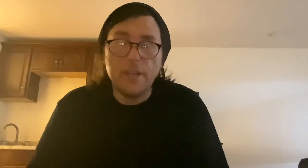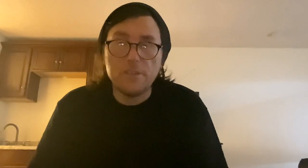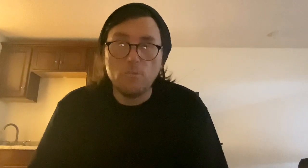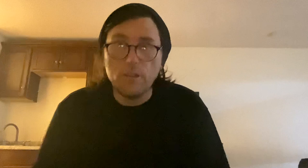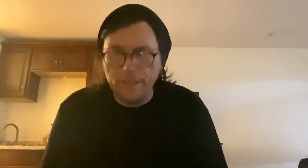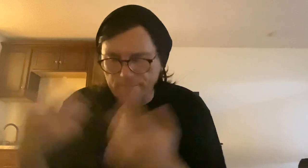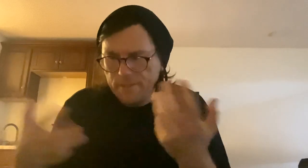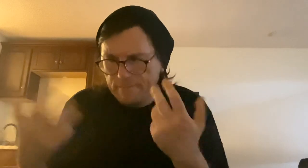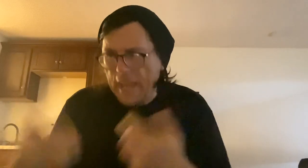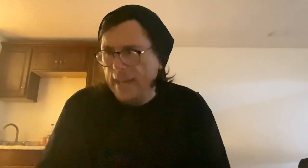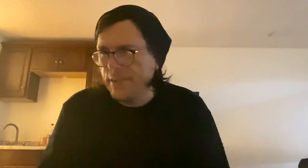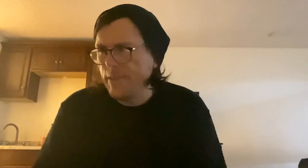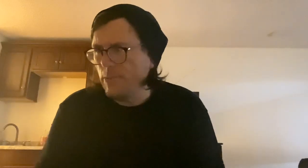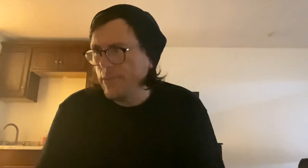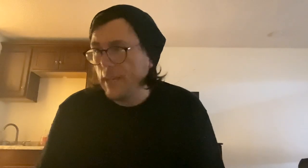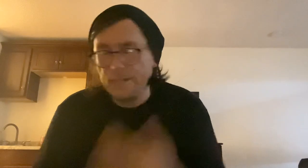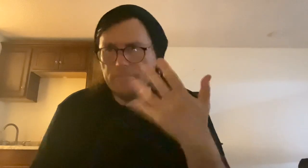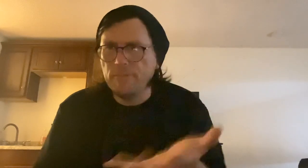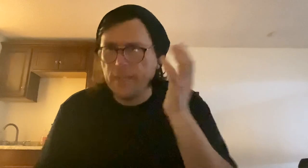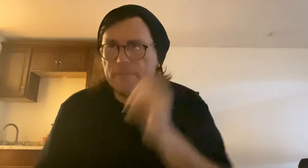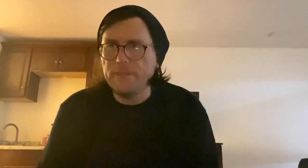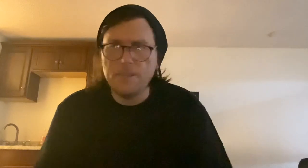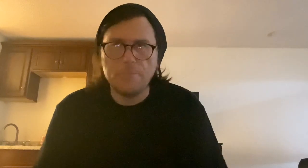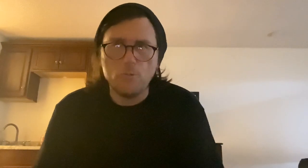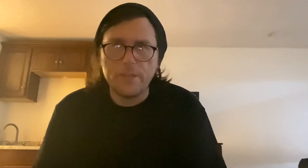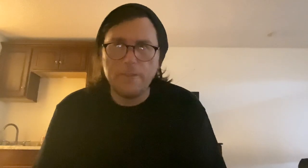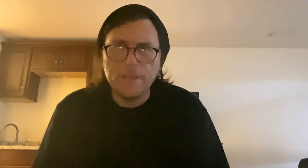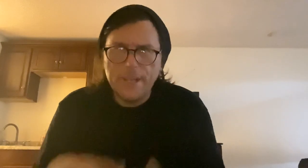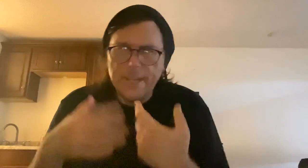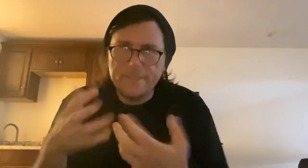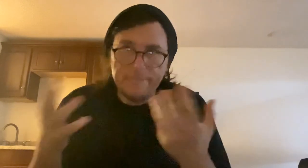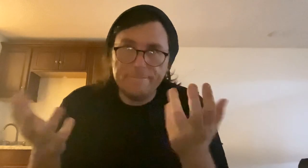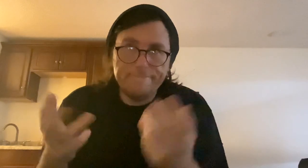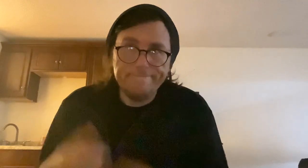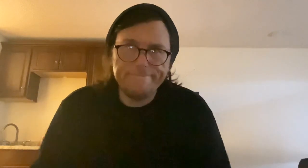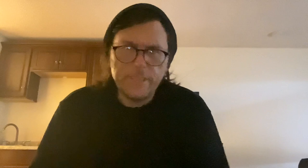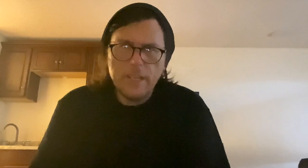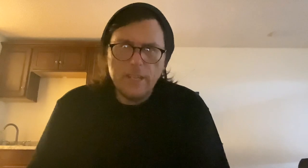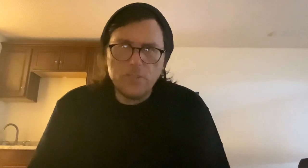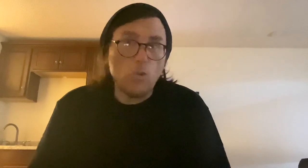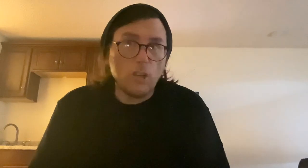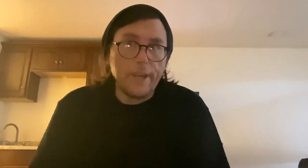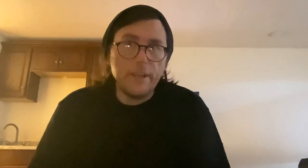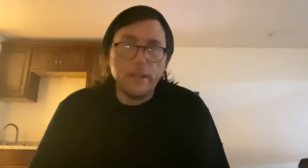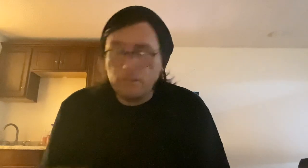as it were, and just edit the whole thing. I really got to fill out some more stuff to work on it, you know.